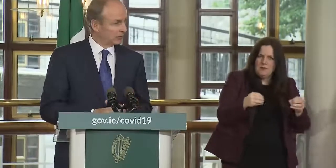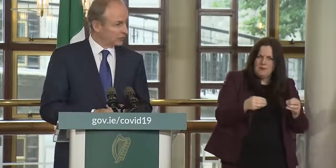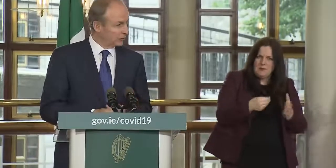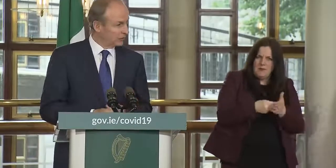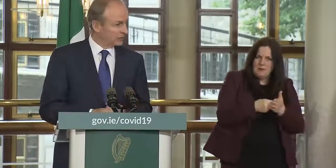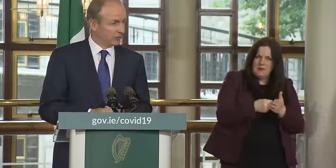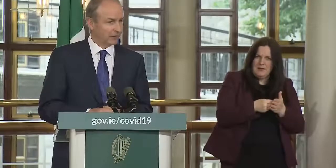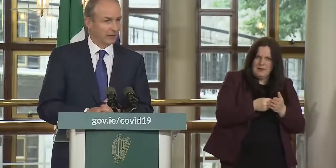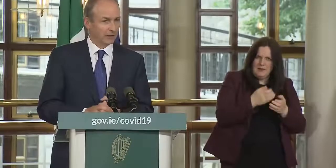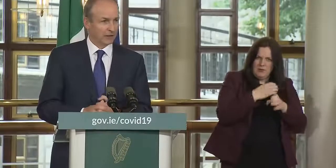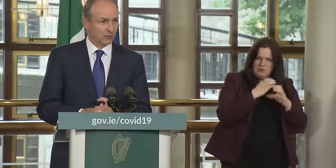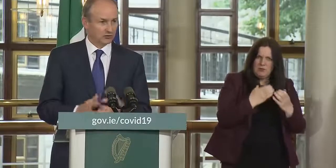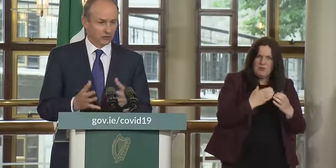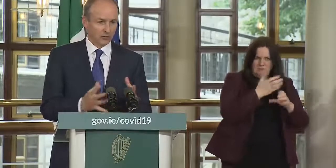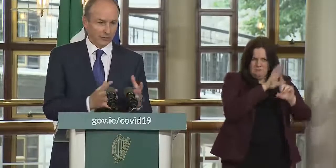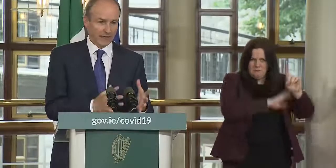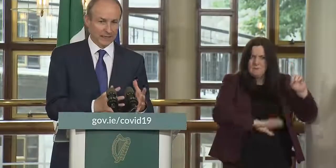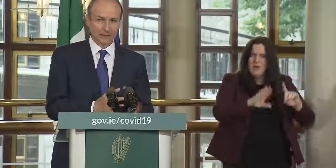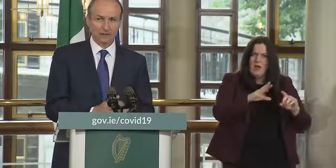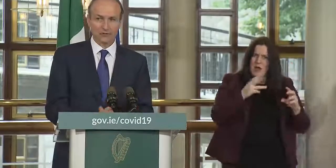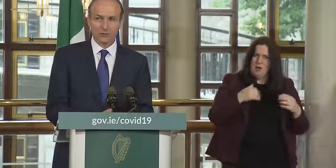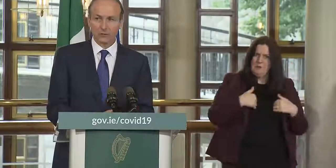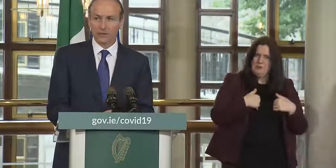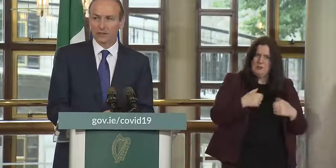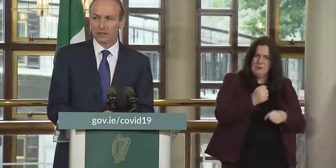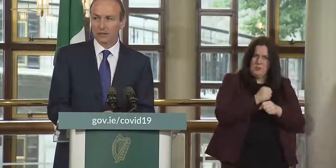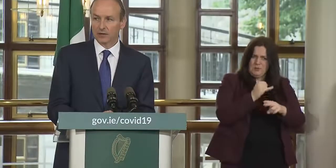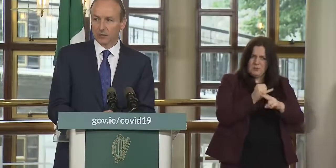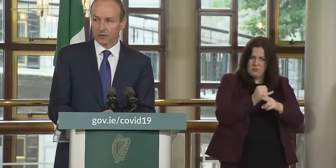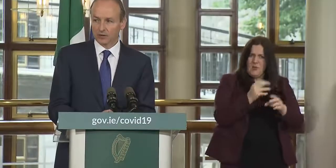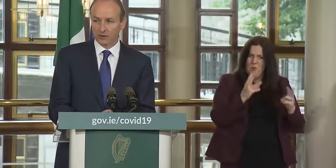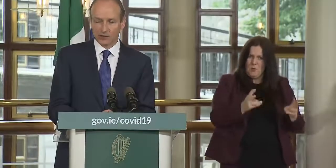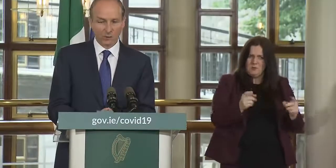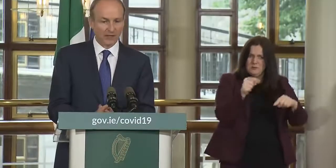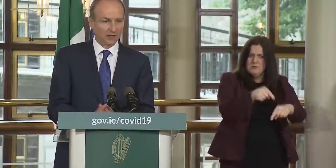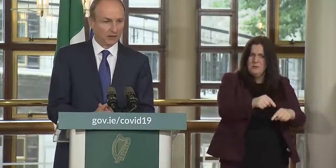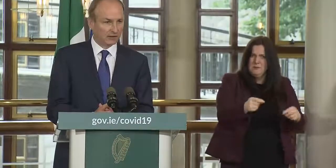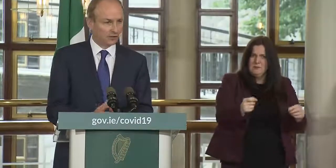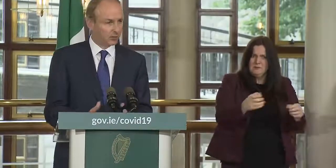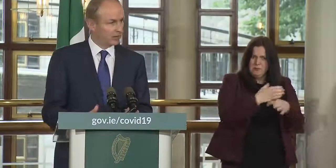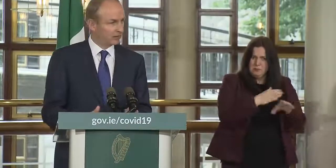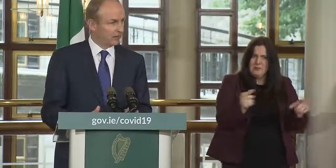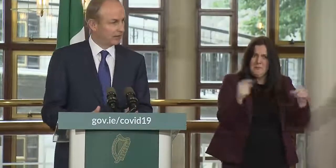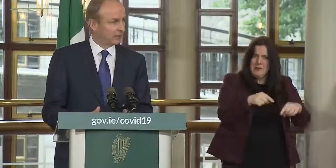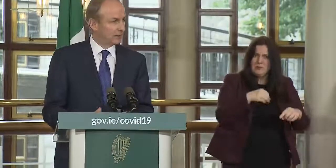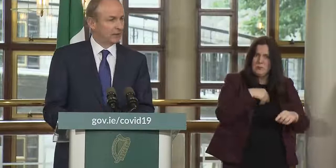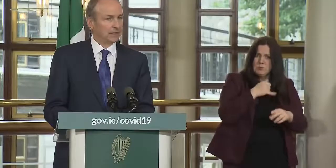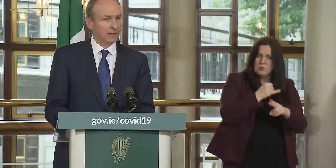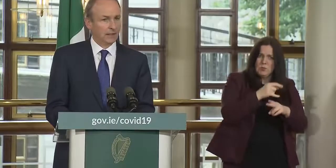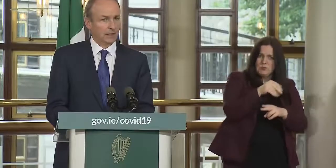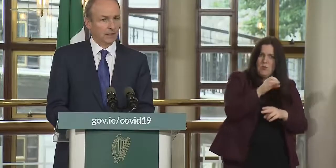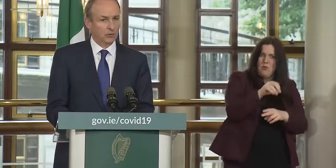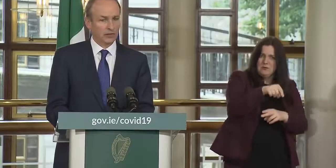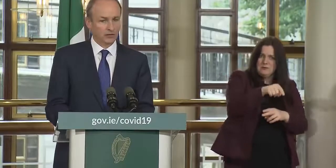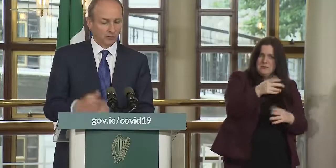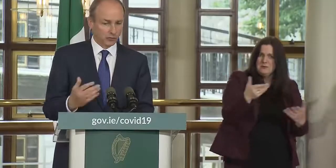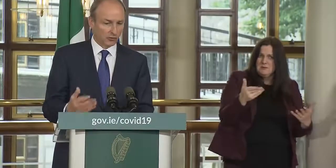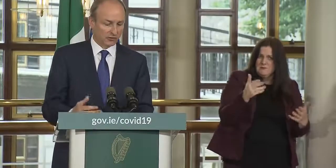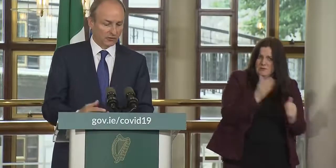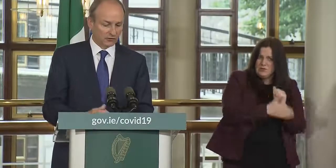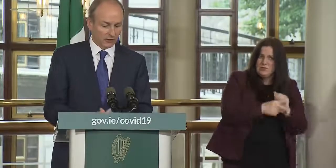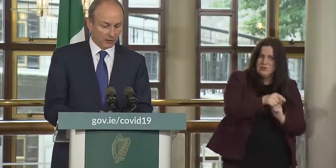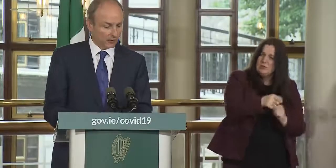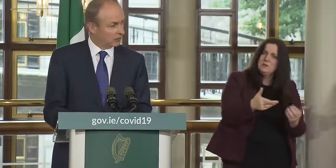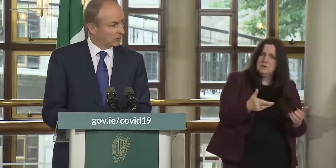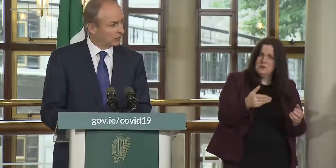concerned about the schools i want children back in school at the end of august i don't want anything to jeopardize that and i would like to see